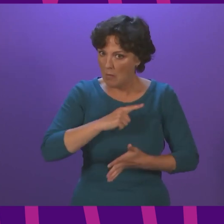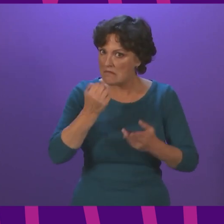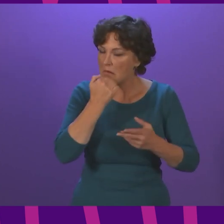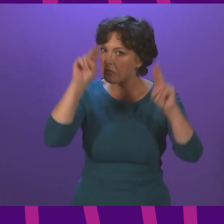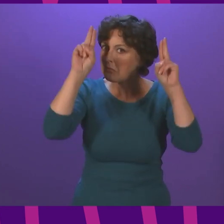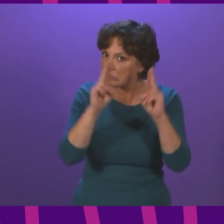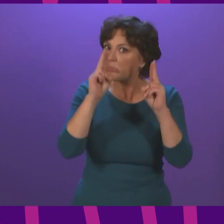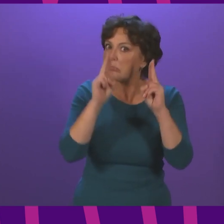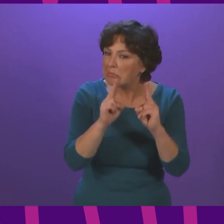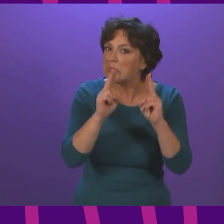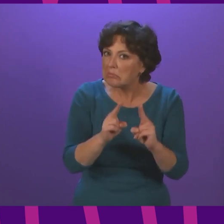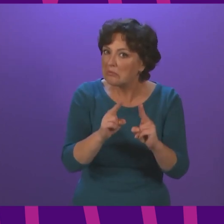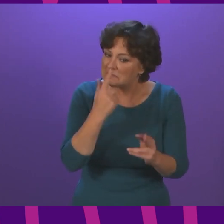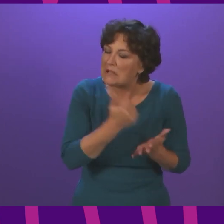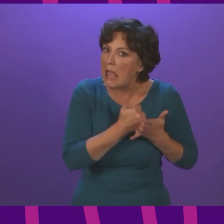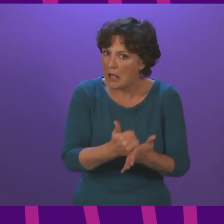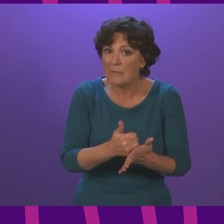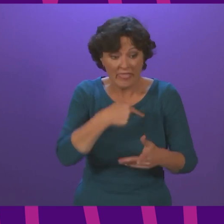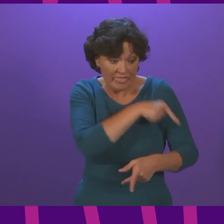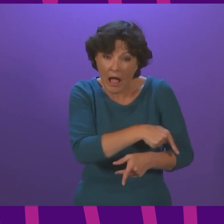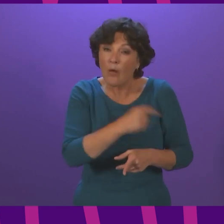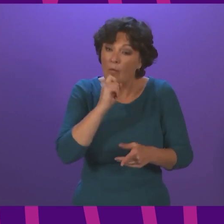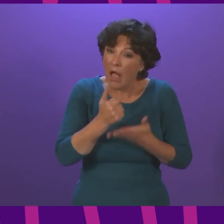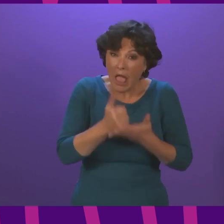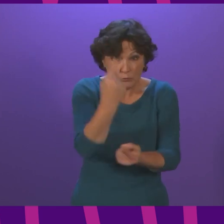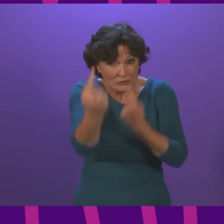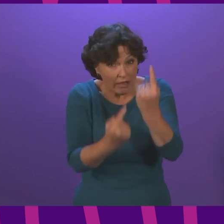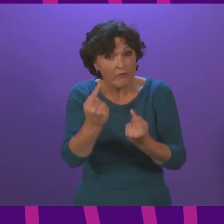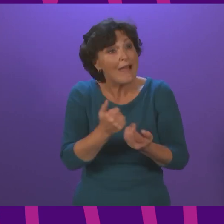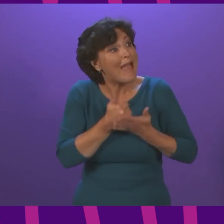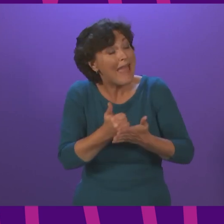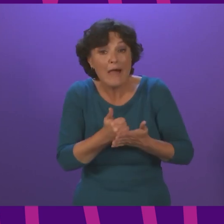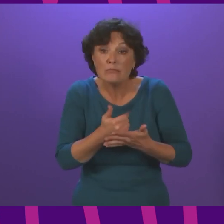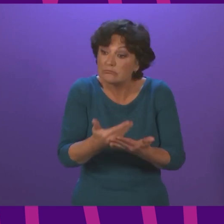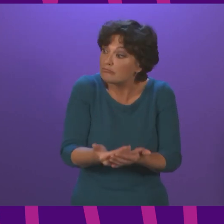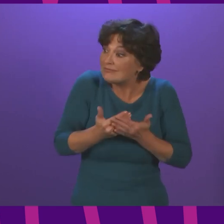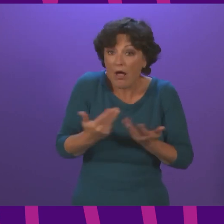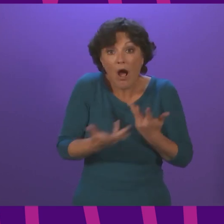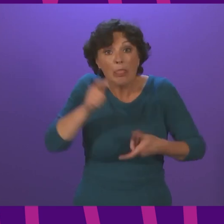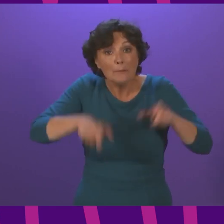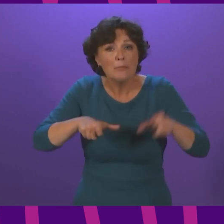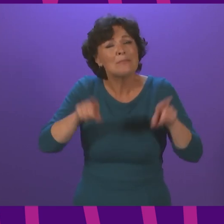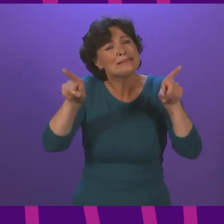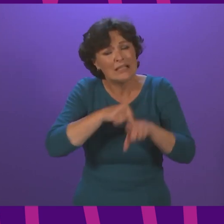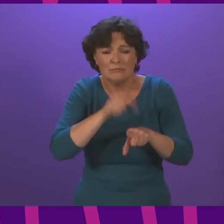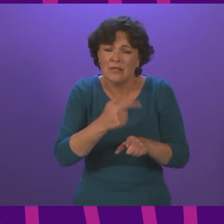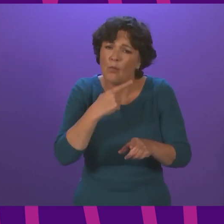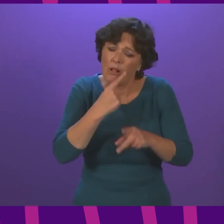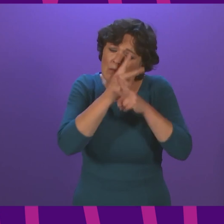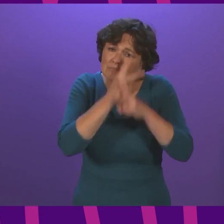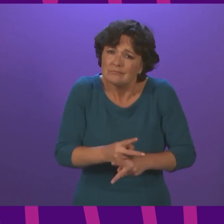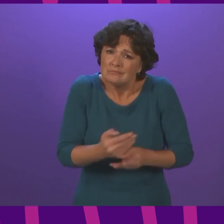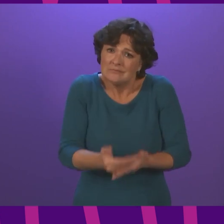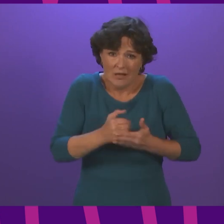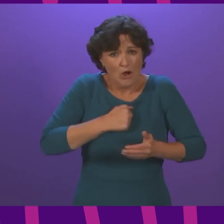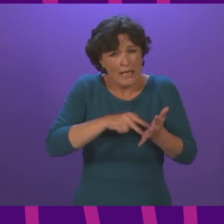reported each day right now. They'll help protect you, protect other people and crucially, they will also help to protect our National Health Service. I